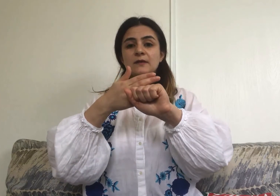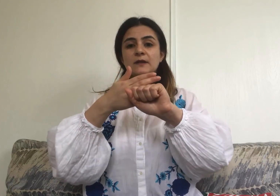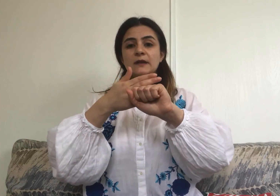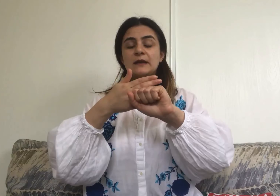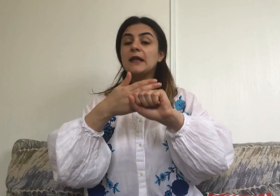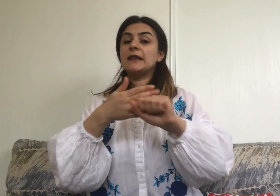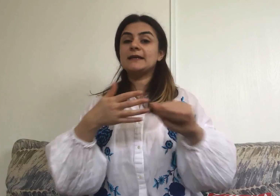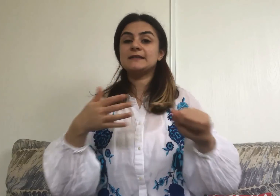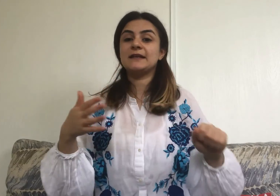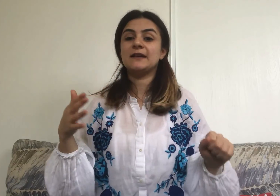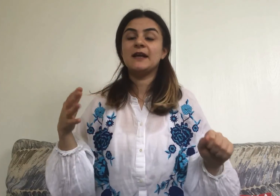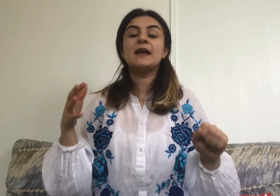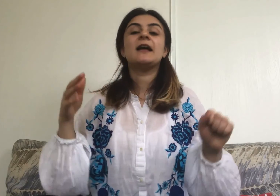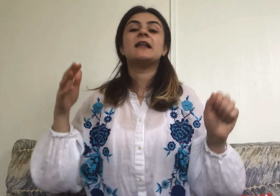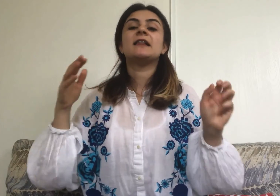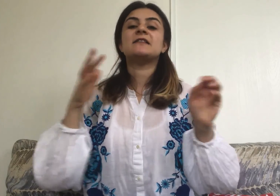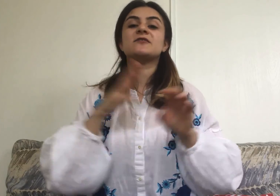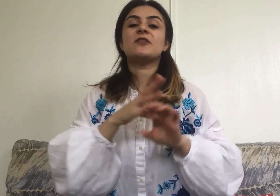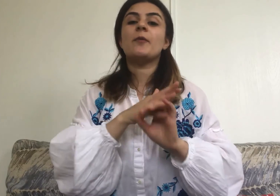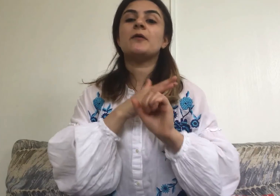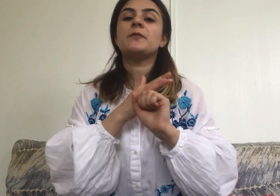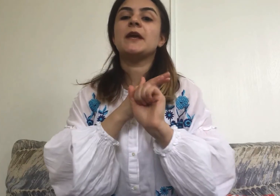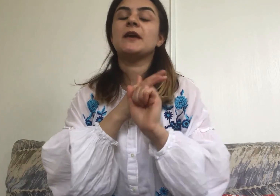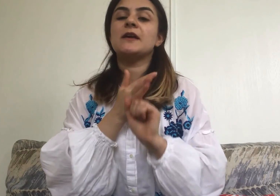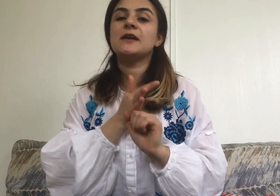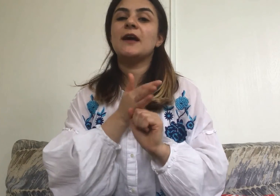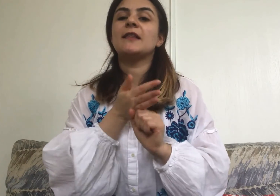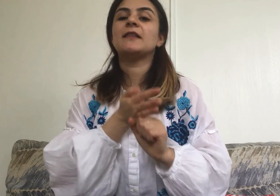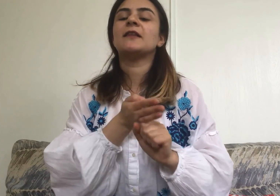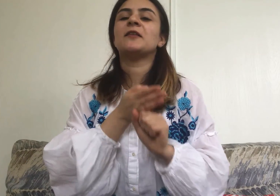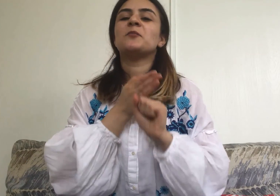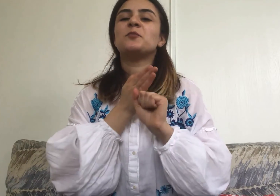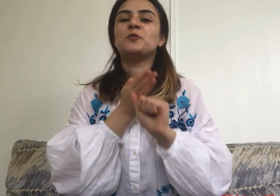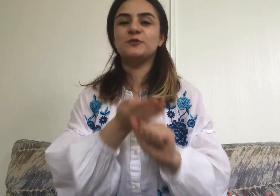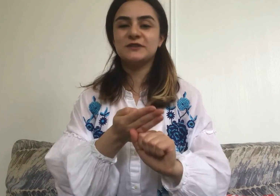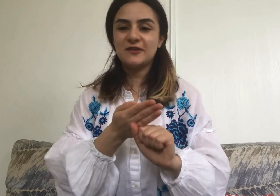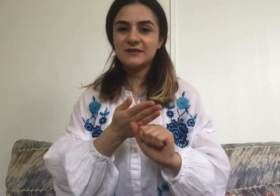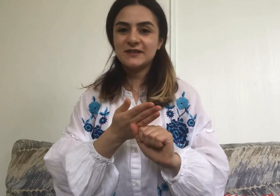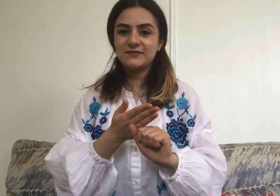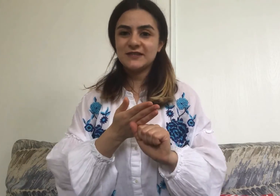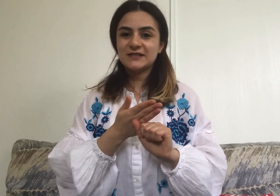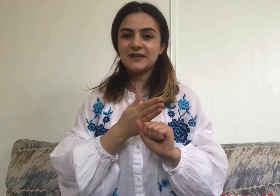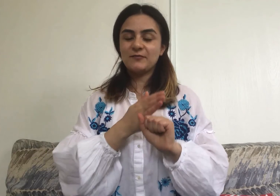And lastly, let's grab our pinky and boost our selfish things.